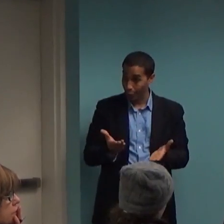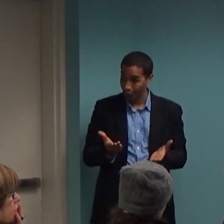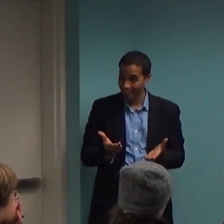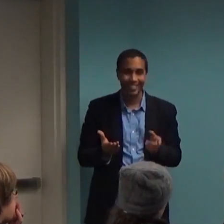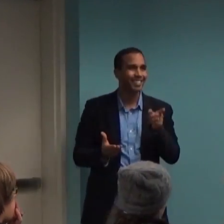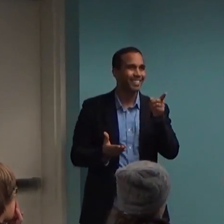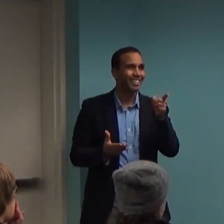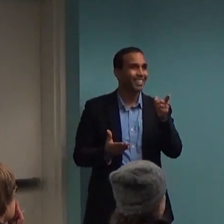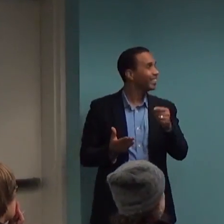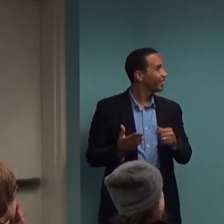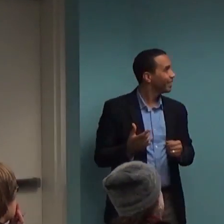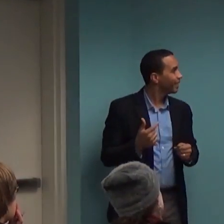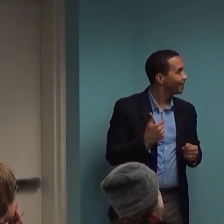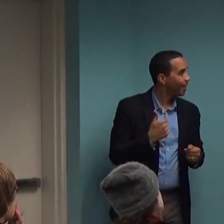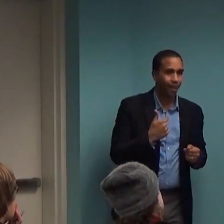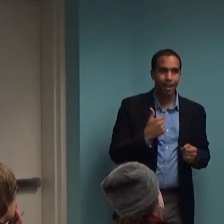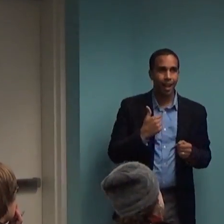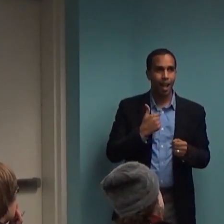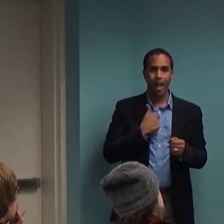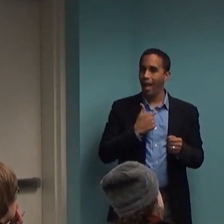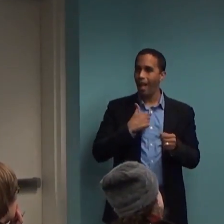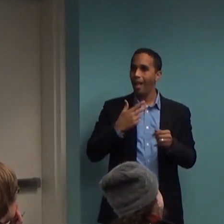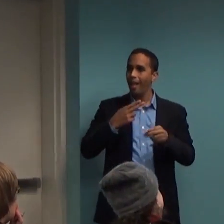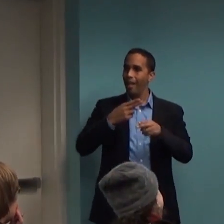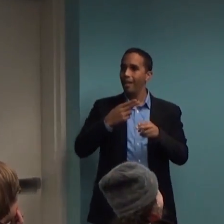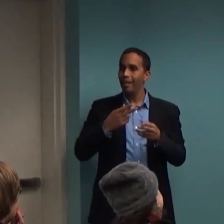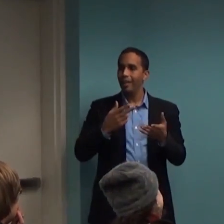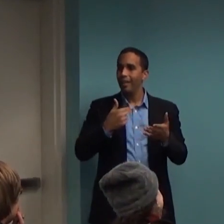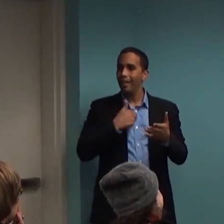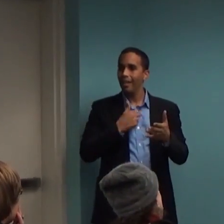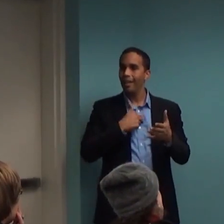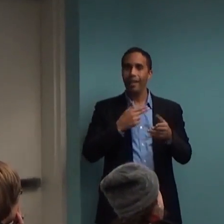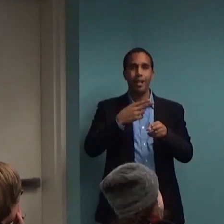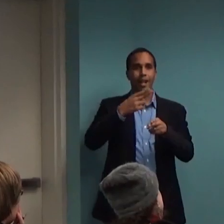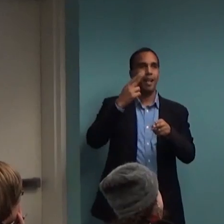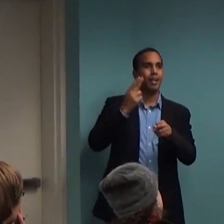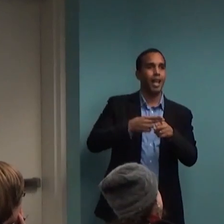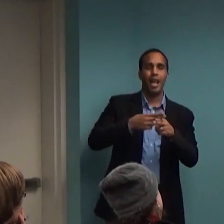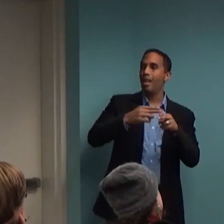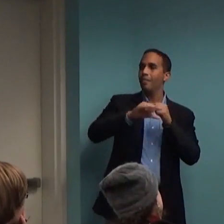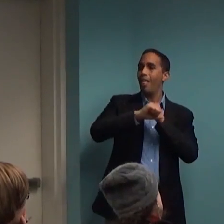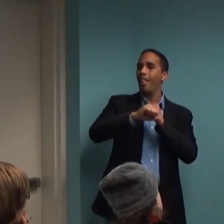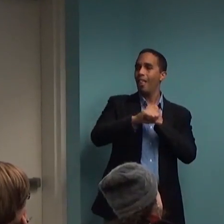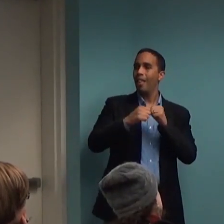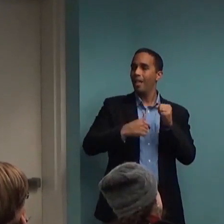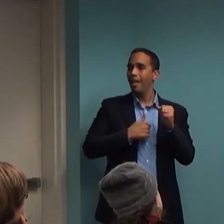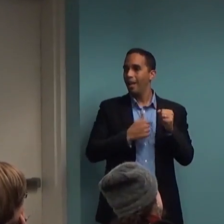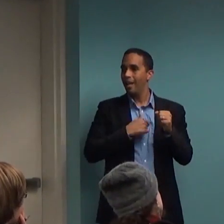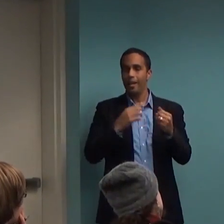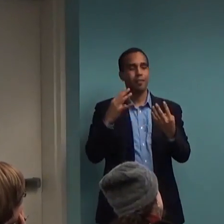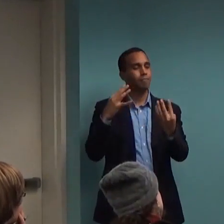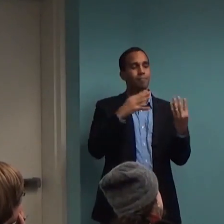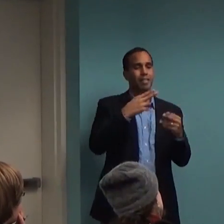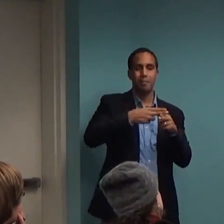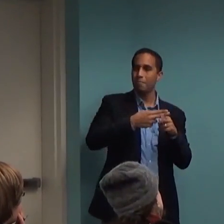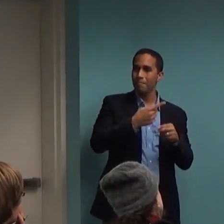shameless self-promotion. And so it is shameless. This is just some stuff that I've been doing lately. This is where my